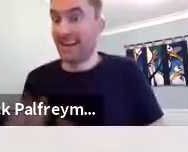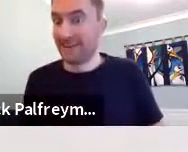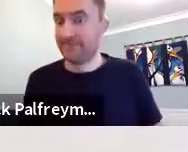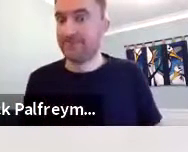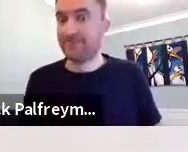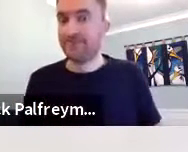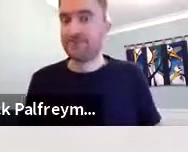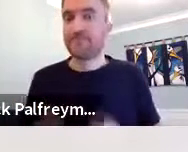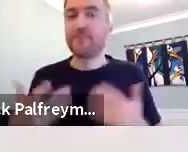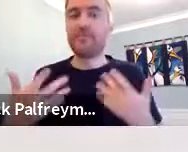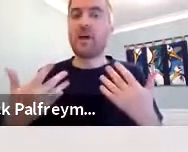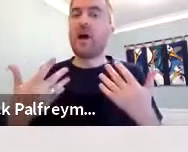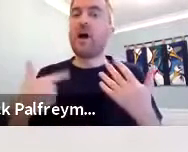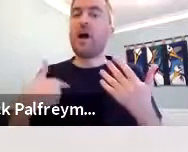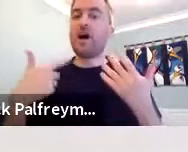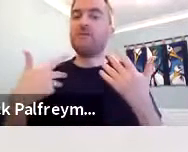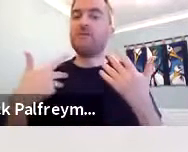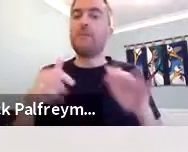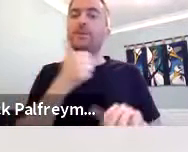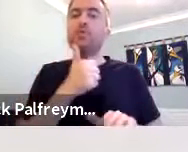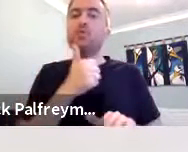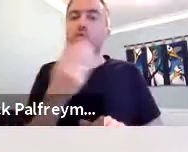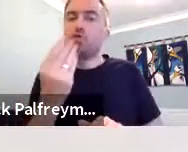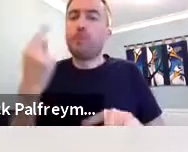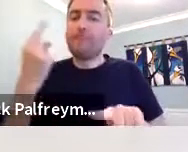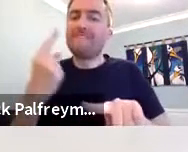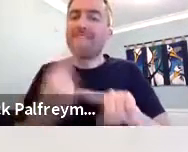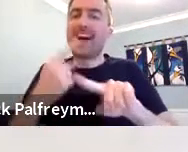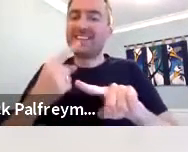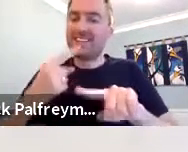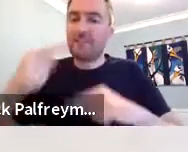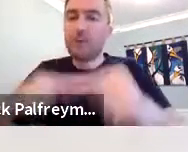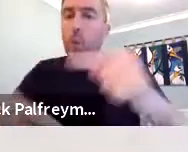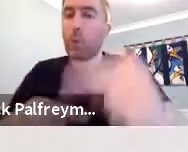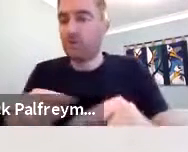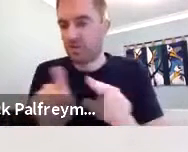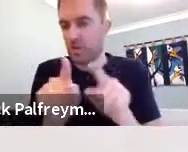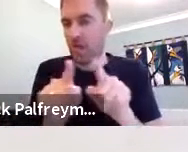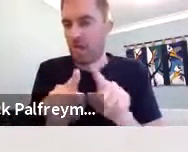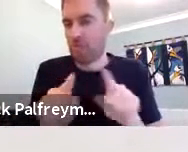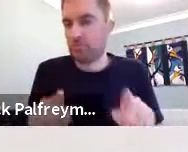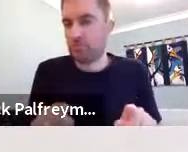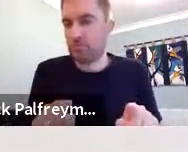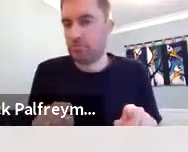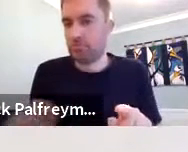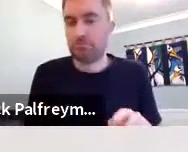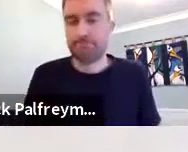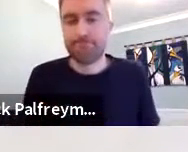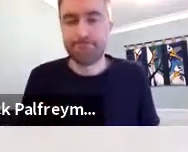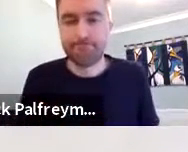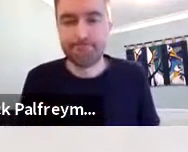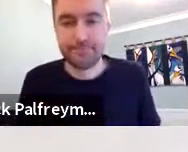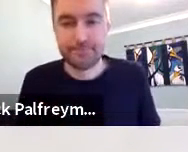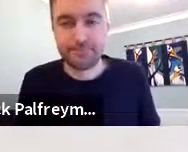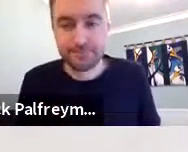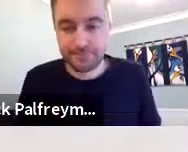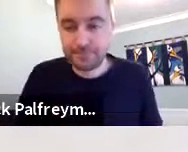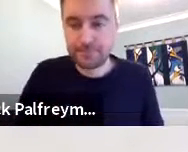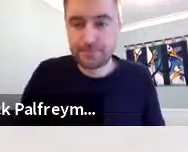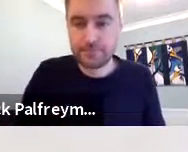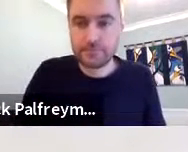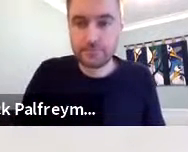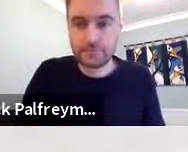And you'll see when those signs are propping up. Some are being used very, very quickly.